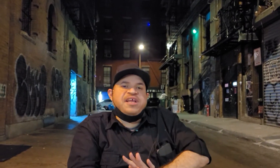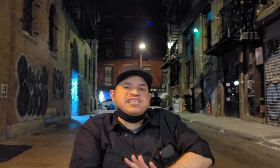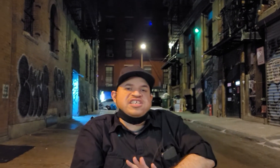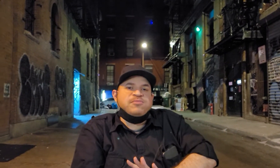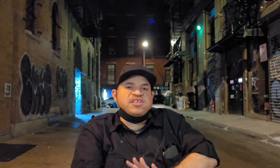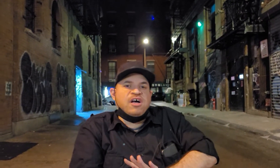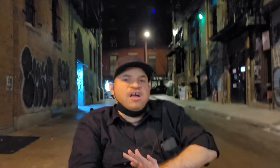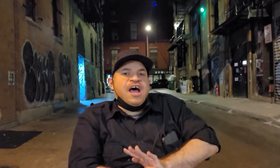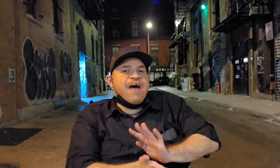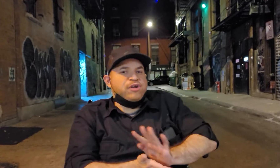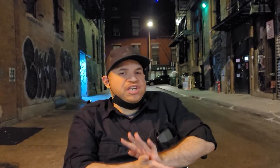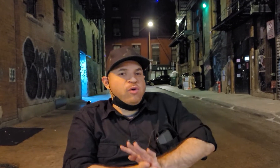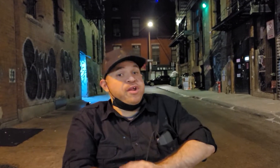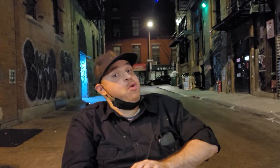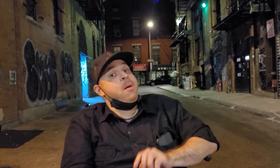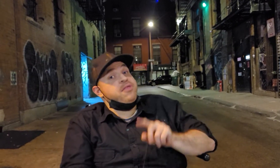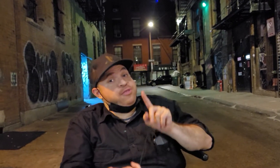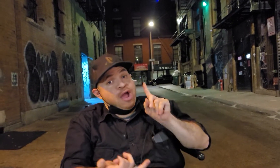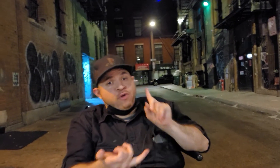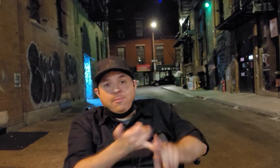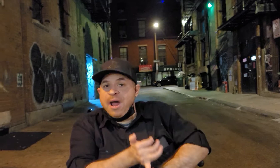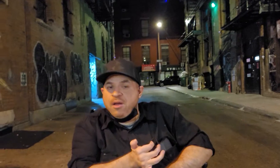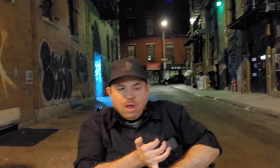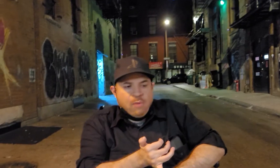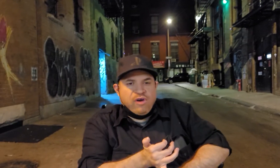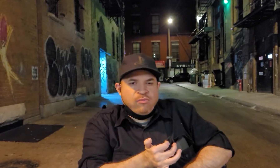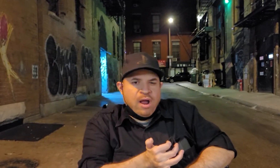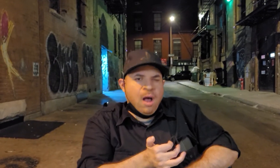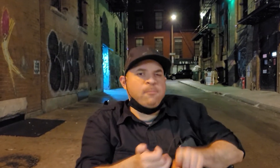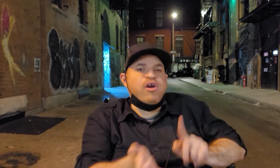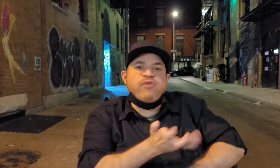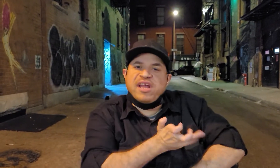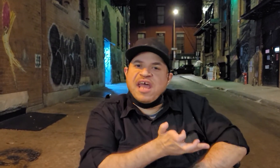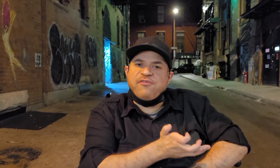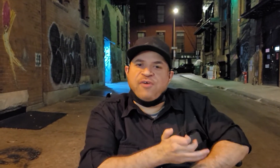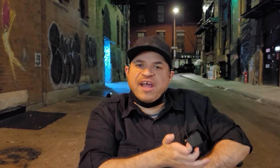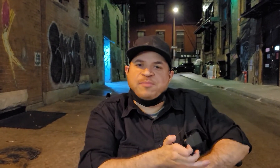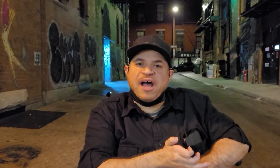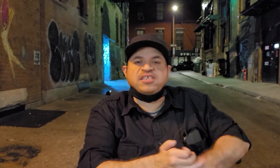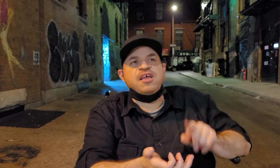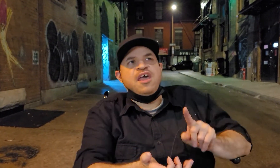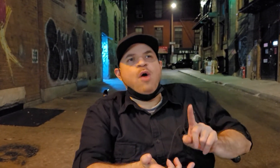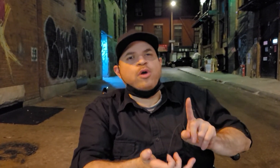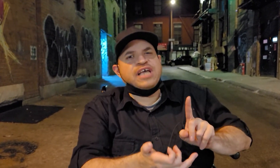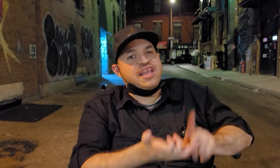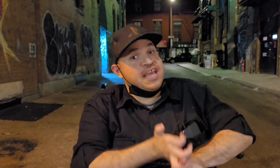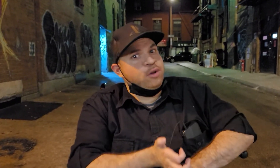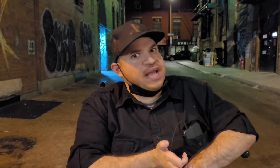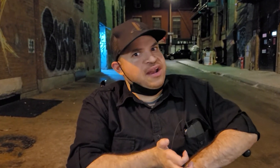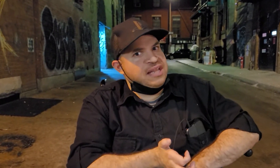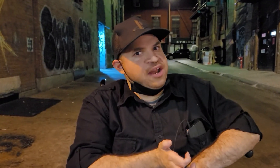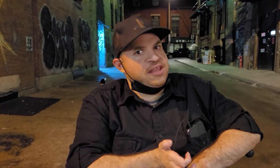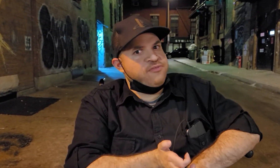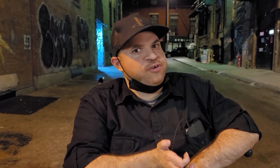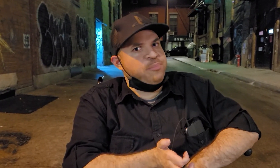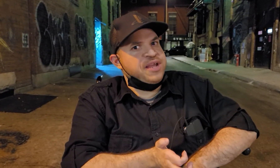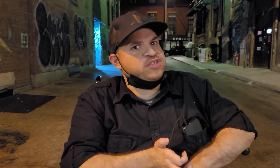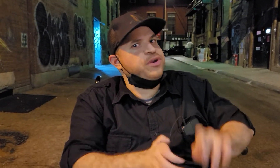these systems to have their shit to read remember the red box uh red um red ring of death for xbox and we also had the yellow died light of death for ps3